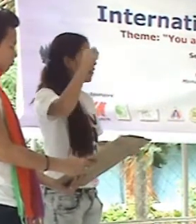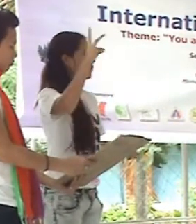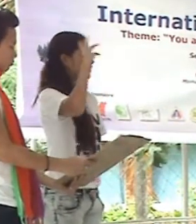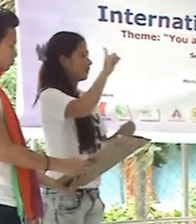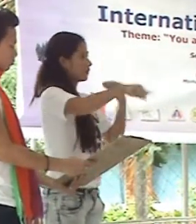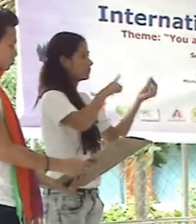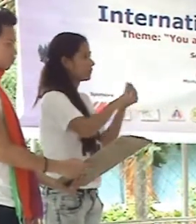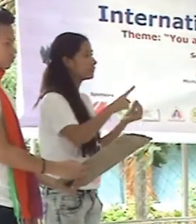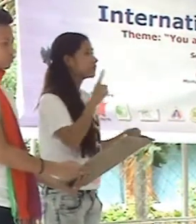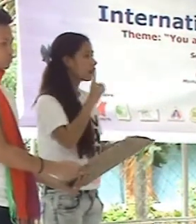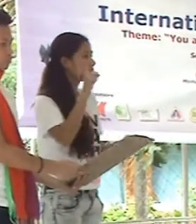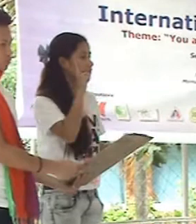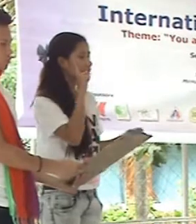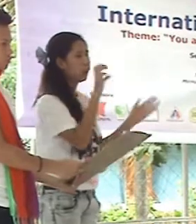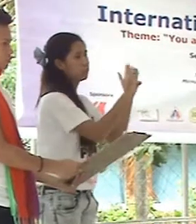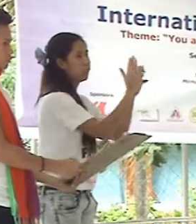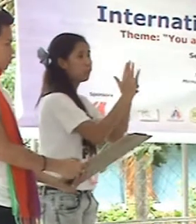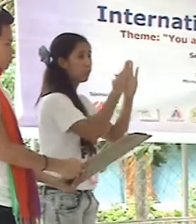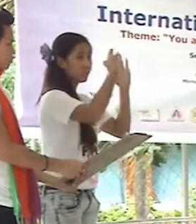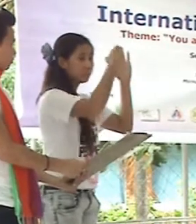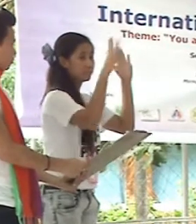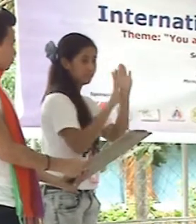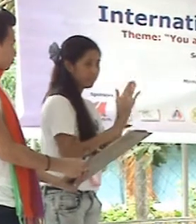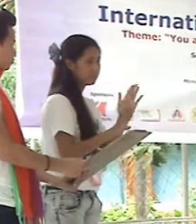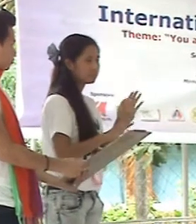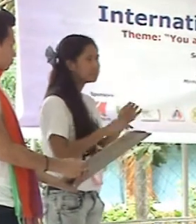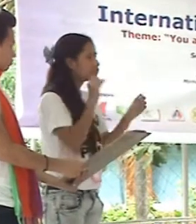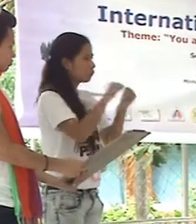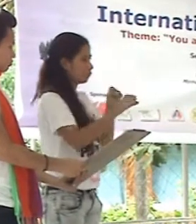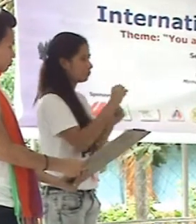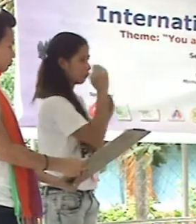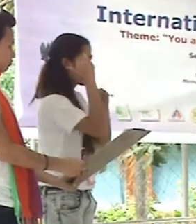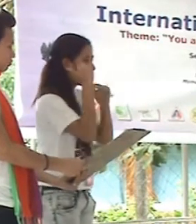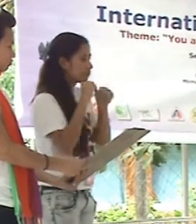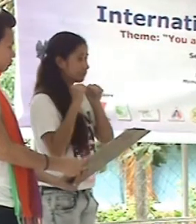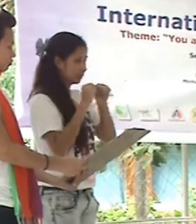nangyari so, nagaroon tayo ng awareness regarding sa ating mga patsa.